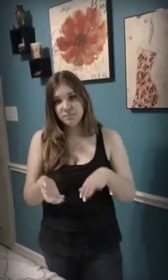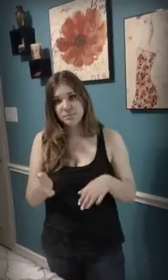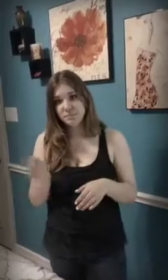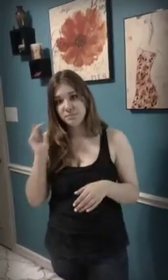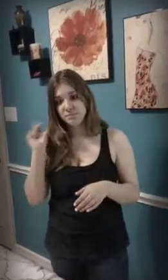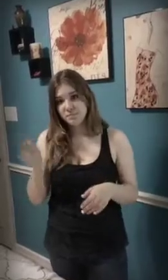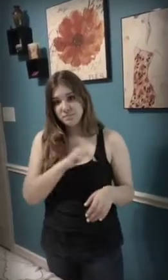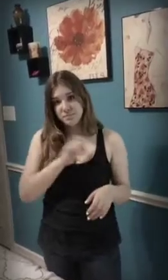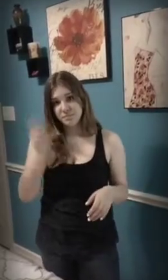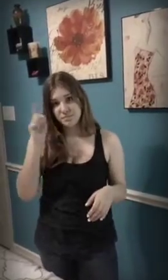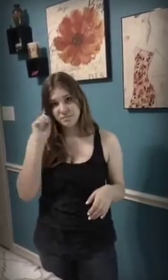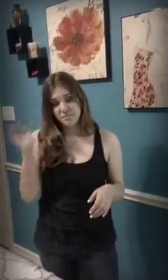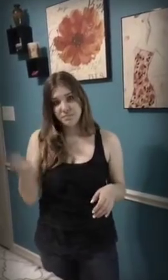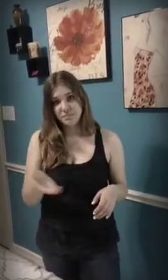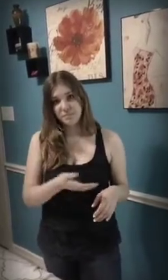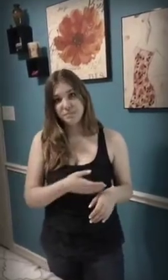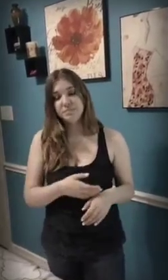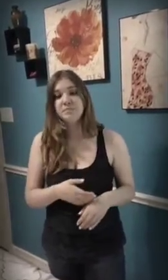king of anything